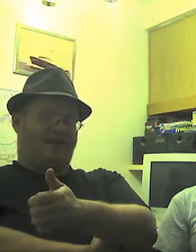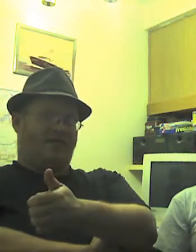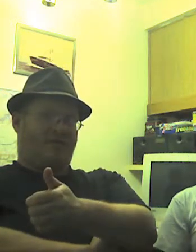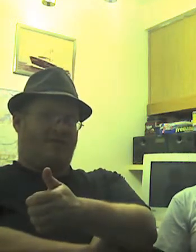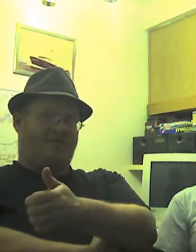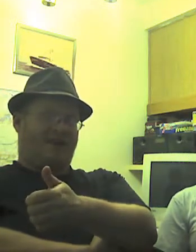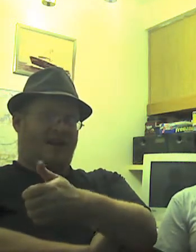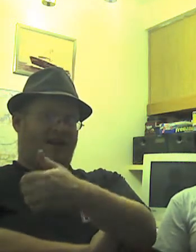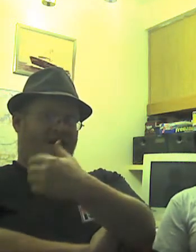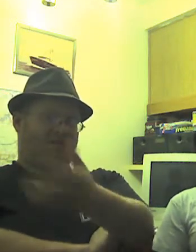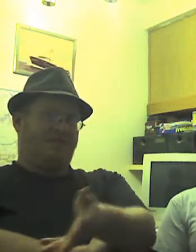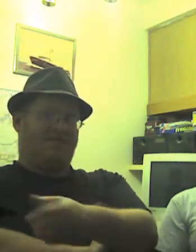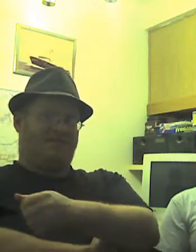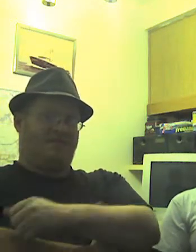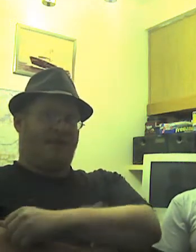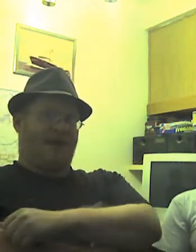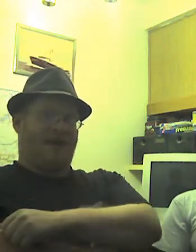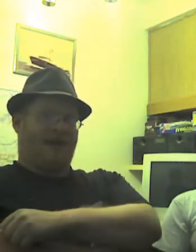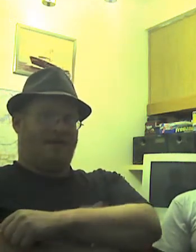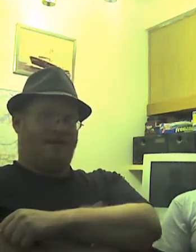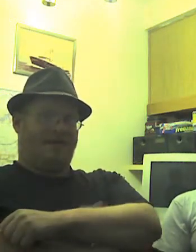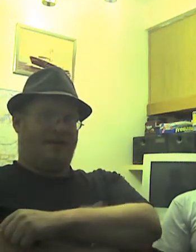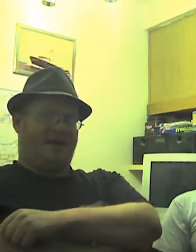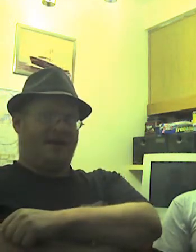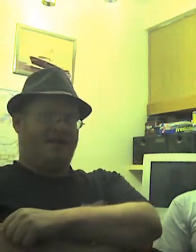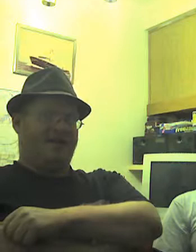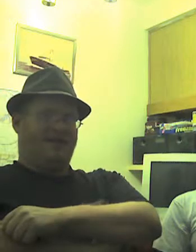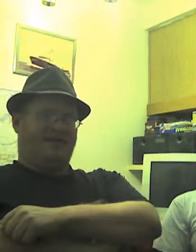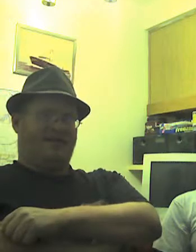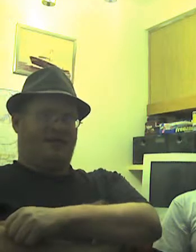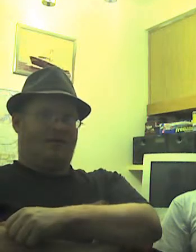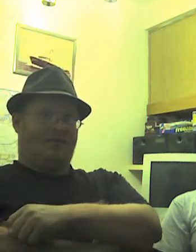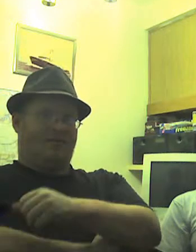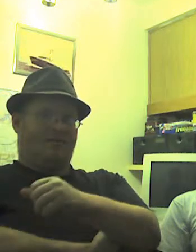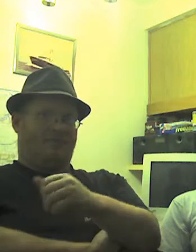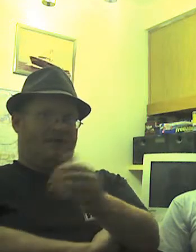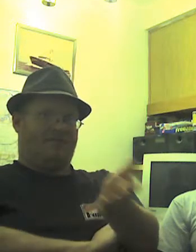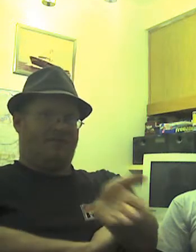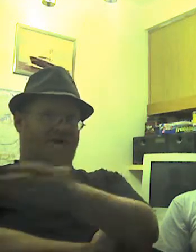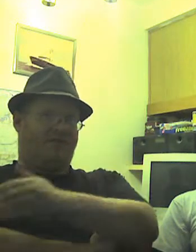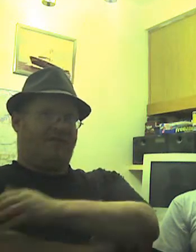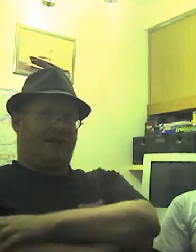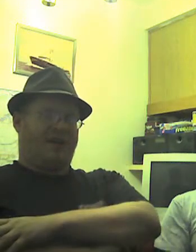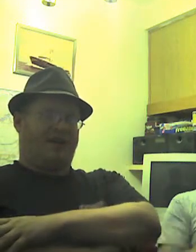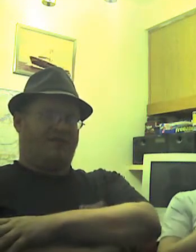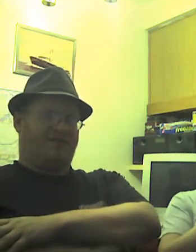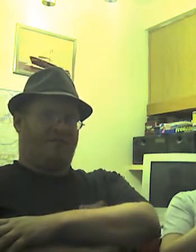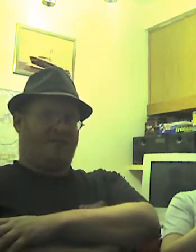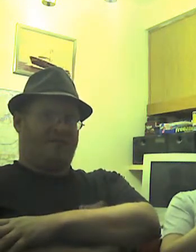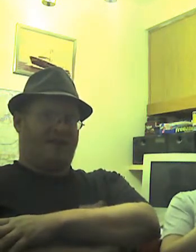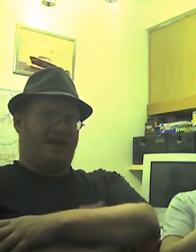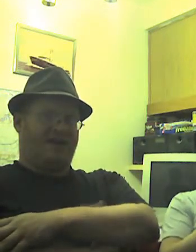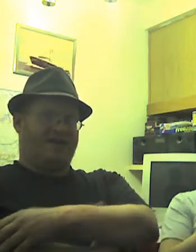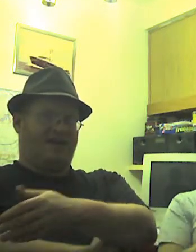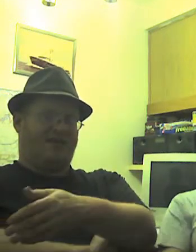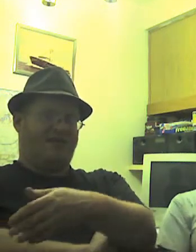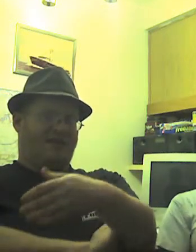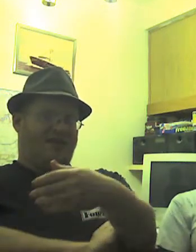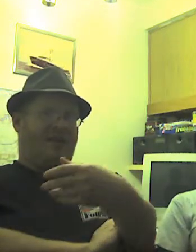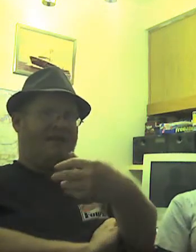uh, tried to say, no, this is the way it happened. And, and, and, so, there's two different accounts. One saying that she kind